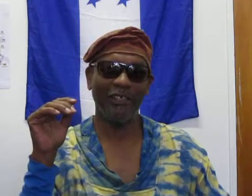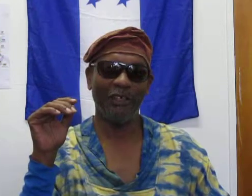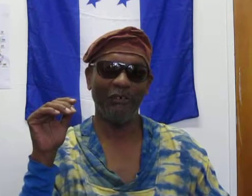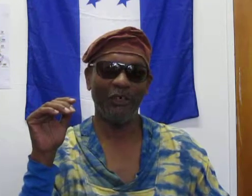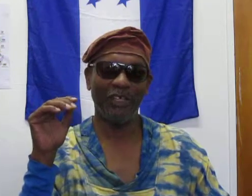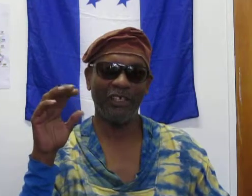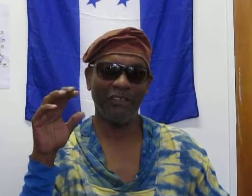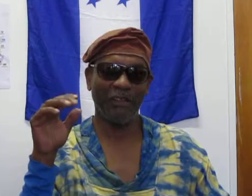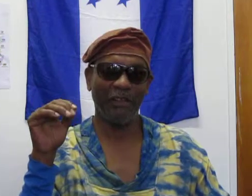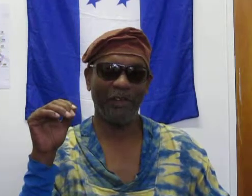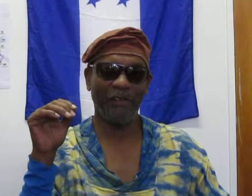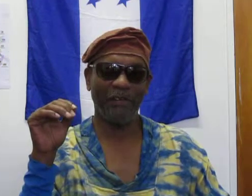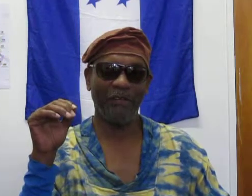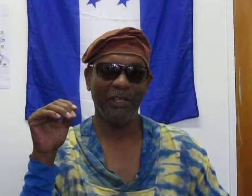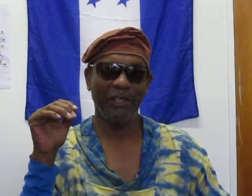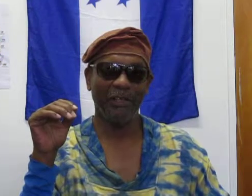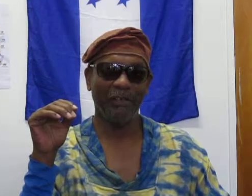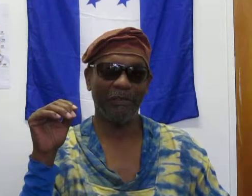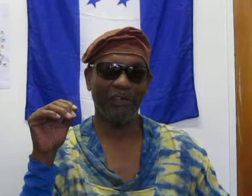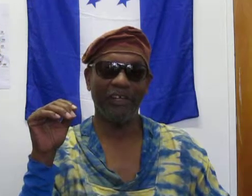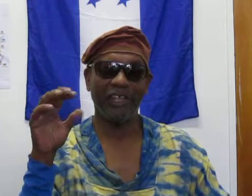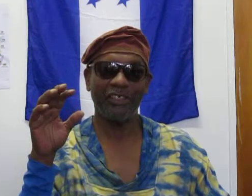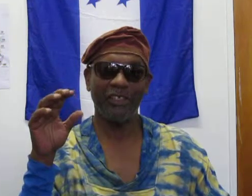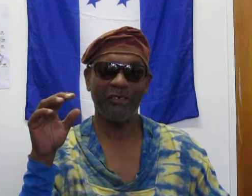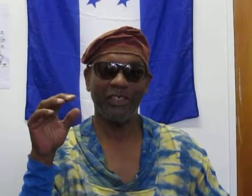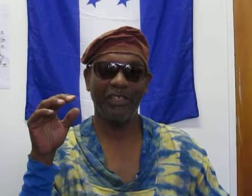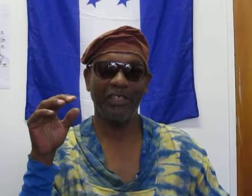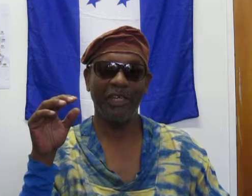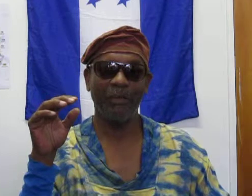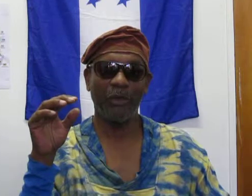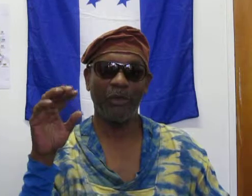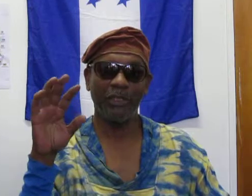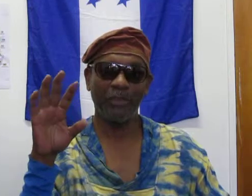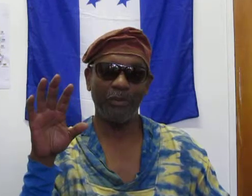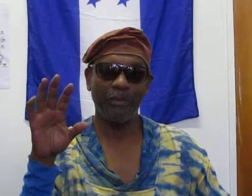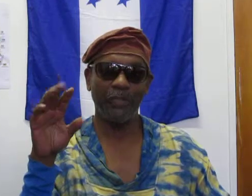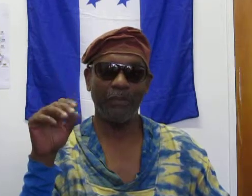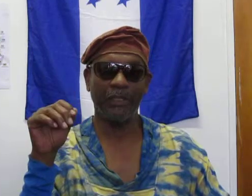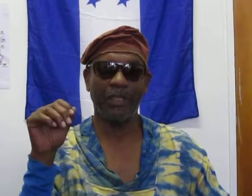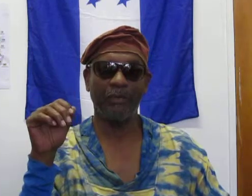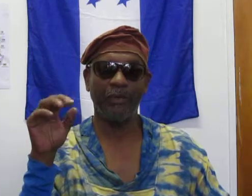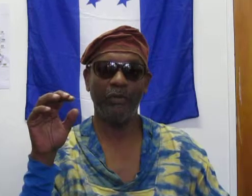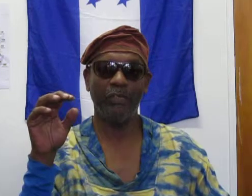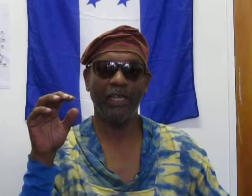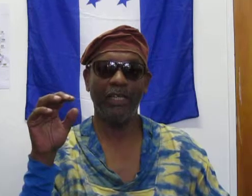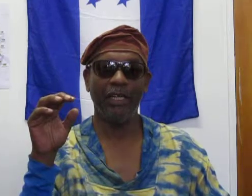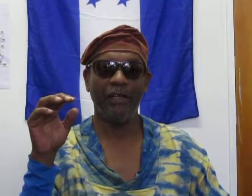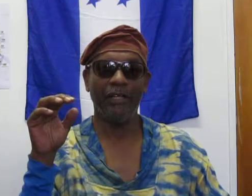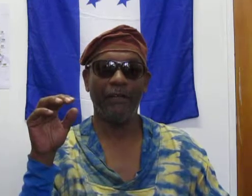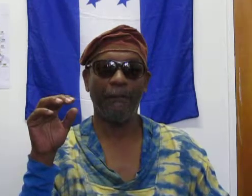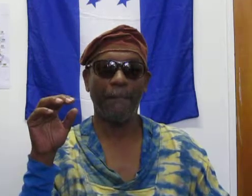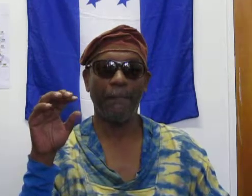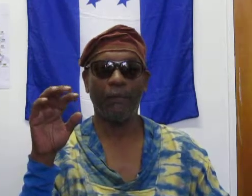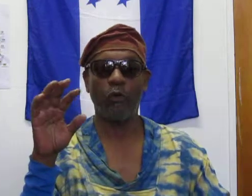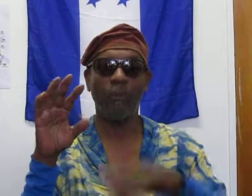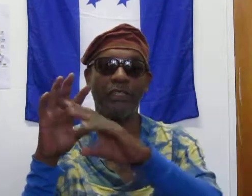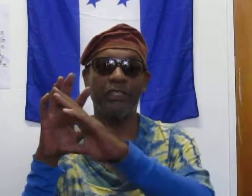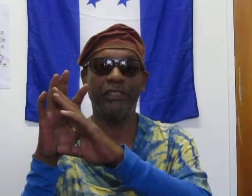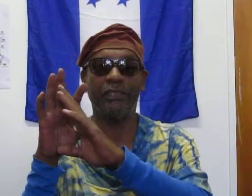you know, for their, their, uh, their, their, their elections recently, because it proved something. It proved that the, um, corporatists, the,